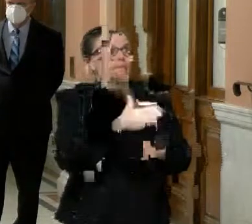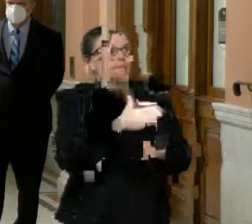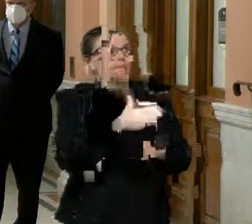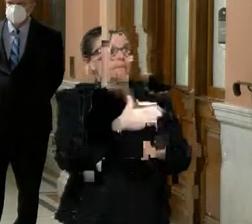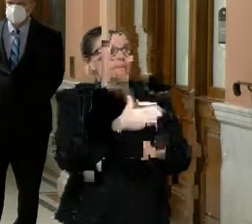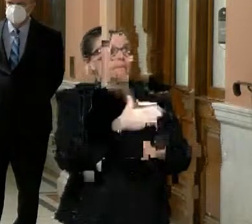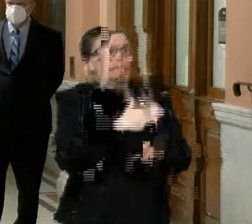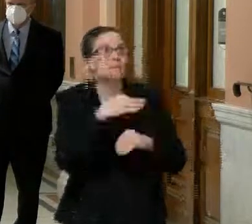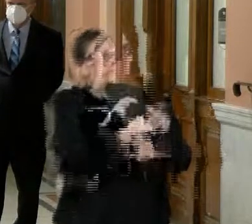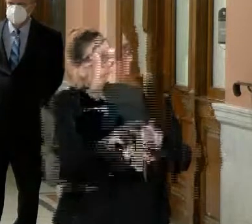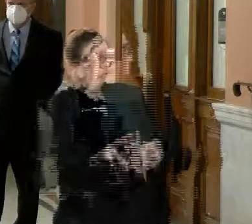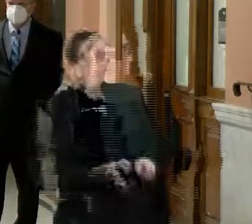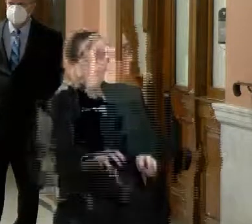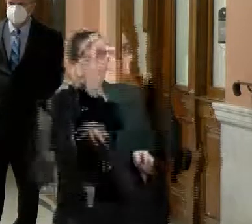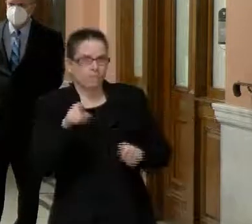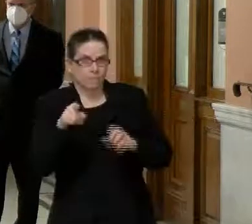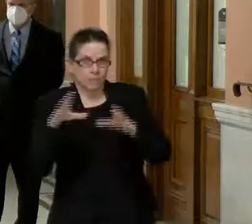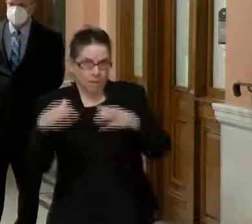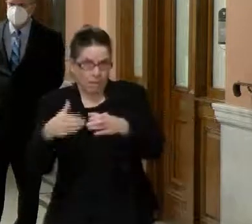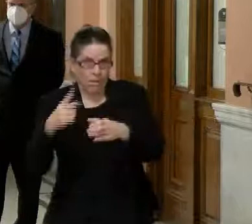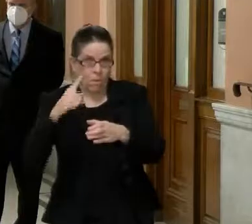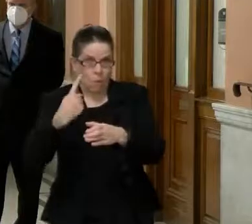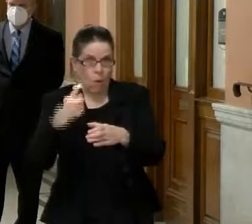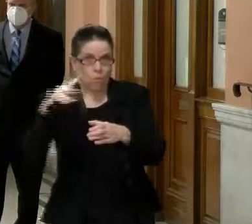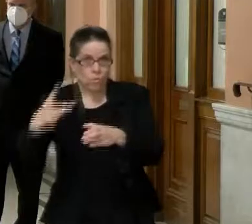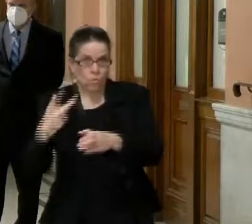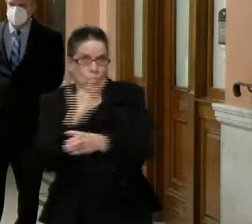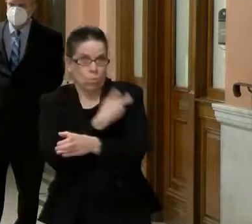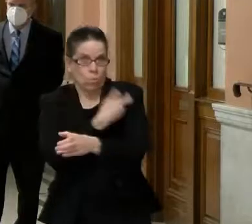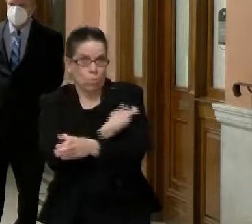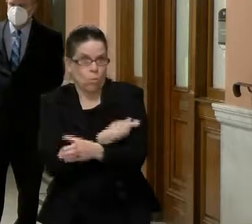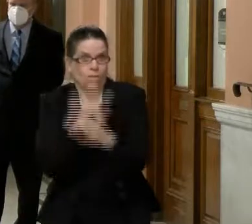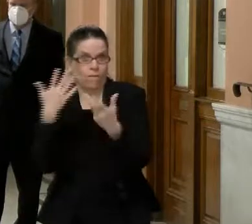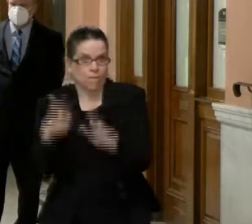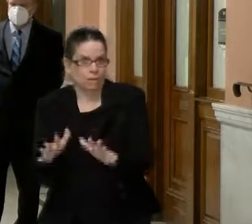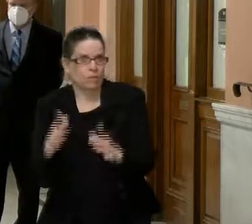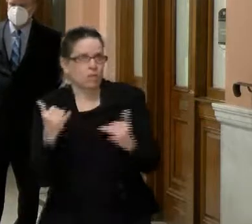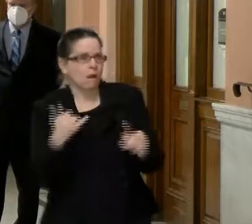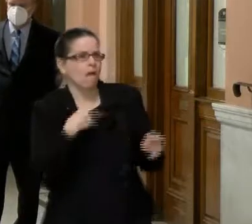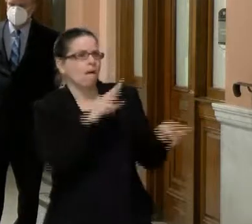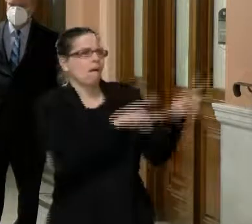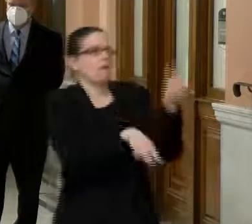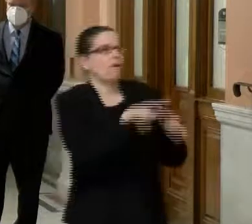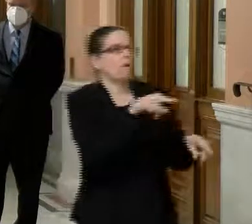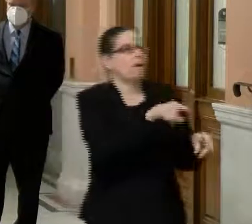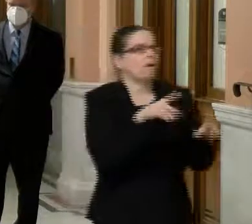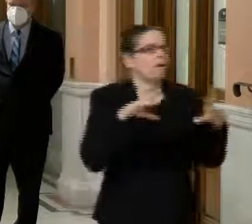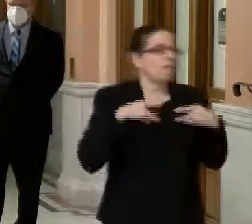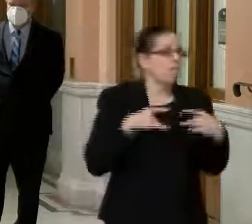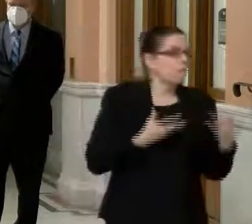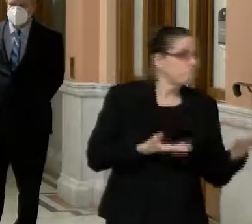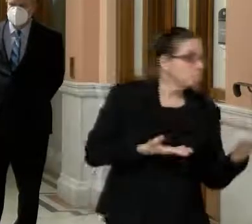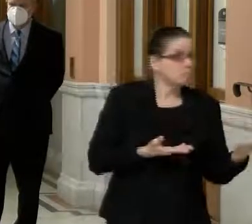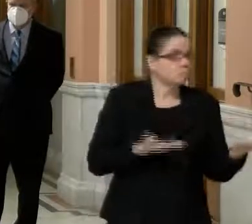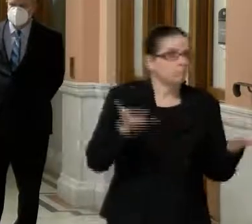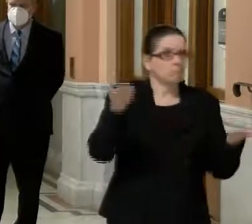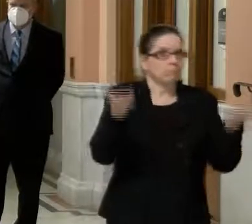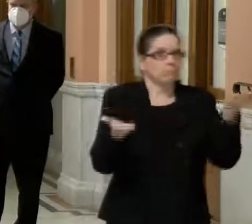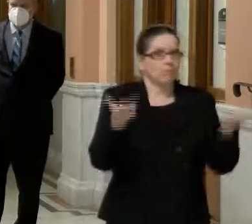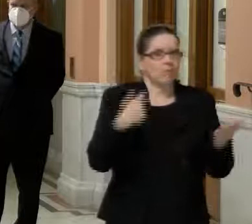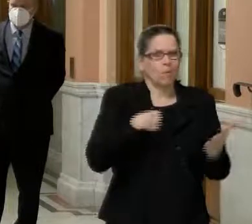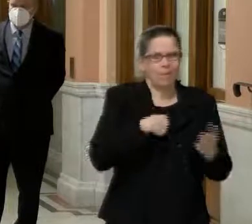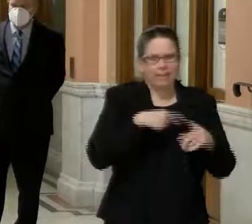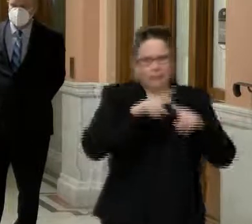out there in sufficient, um, you know, amounts and count on people, even with the